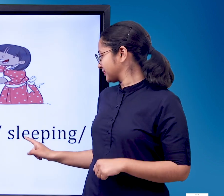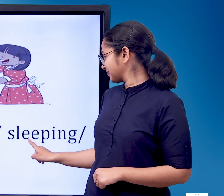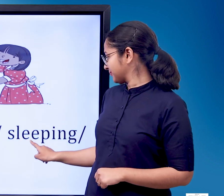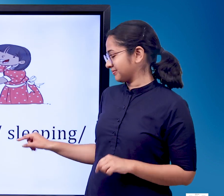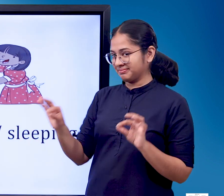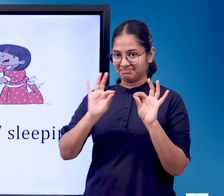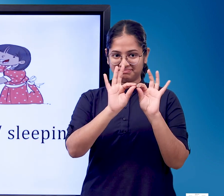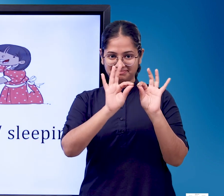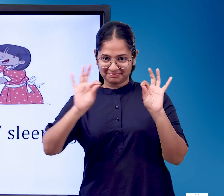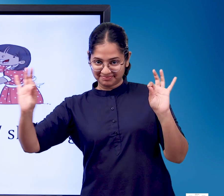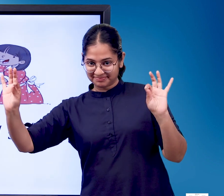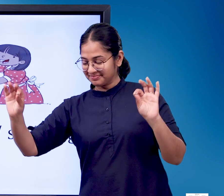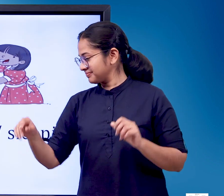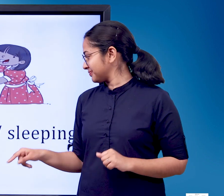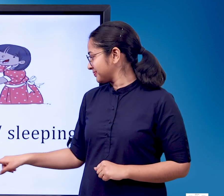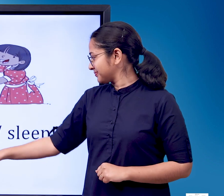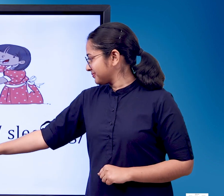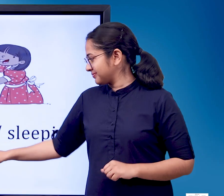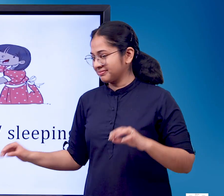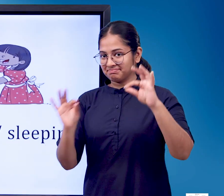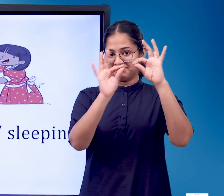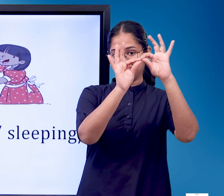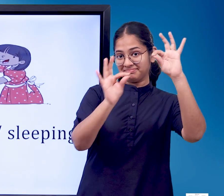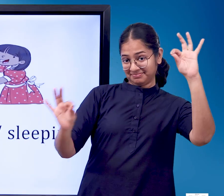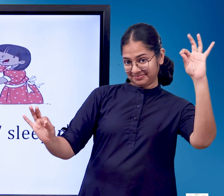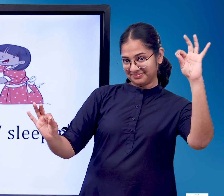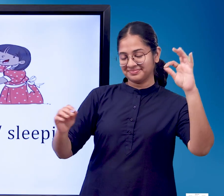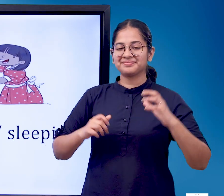curve This is now standing or sleeping or slanting